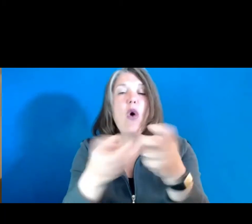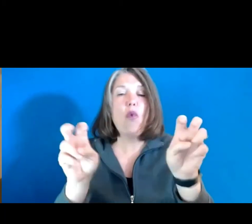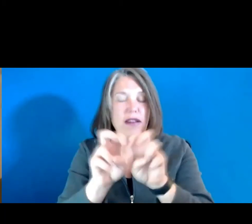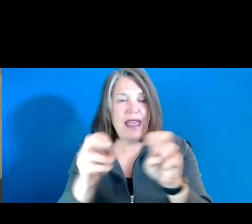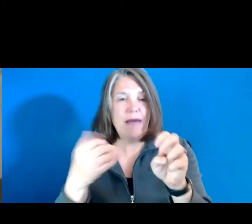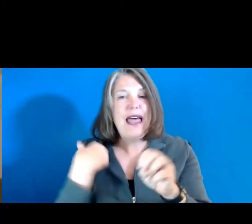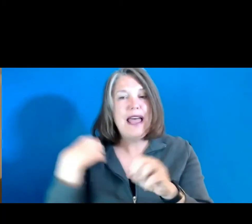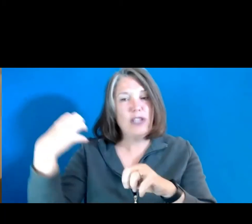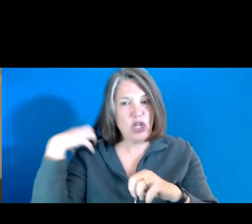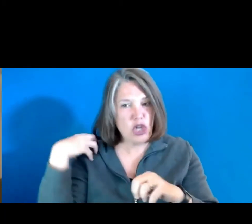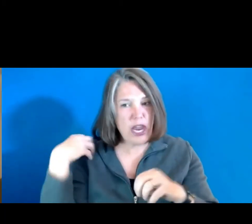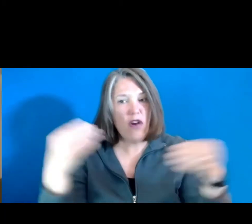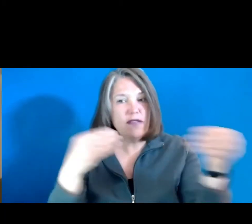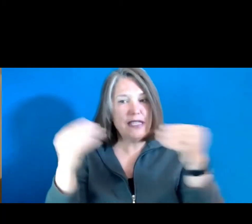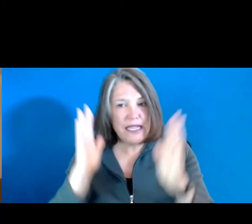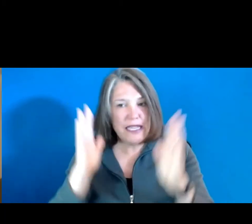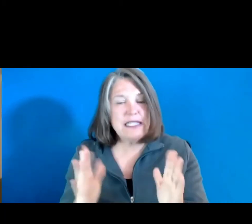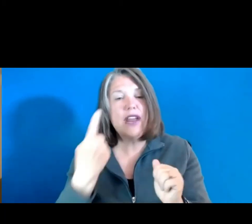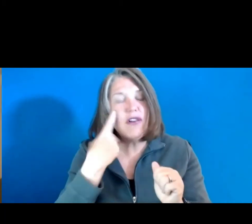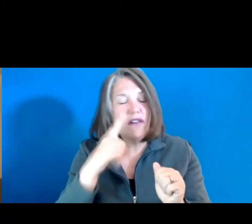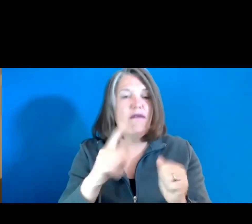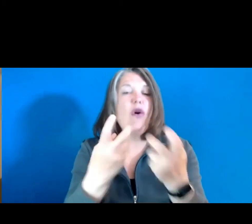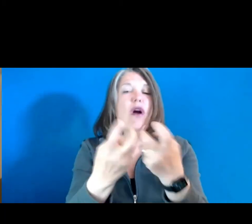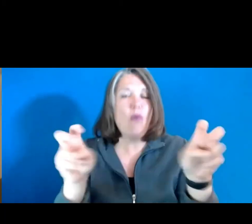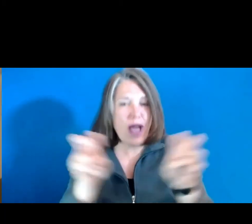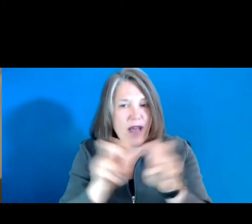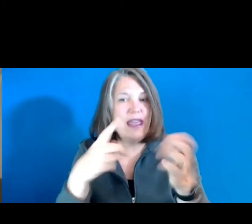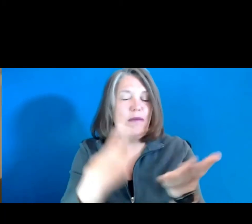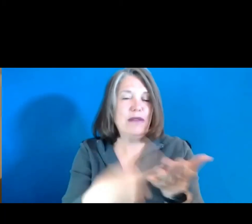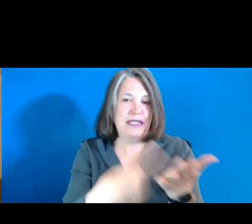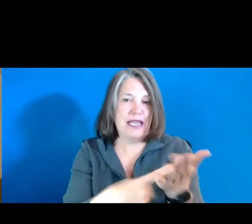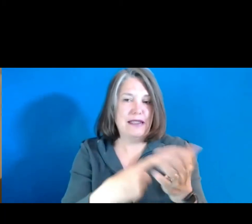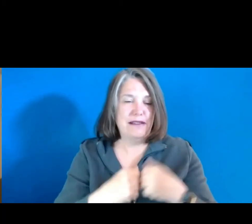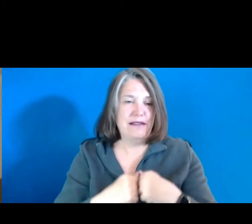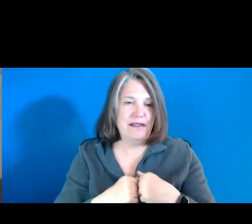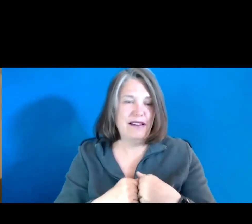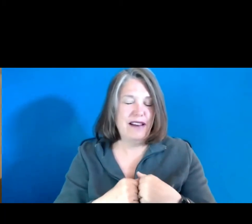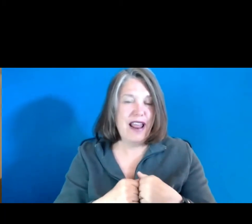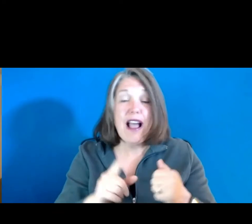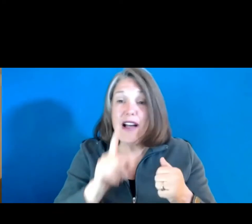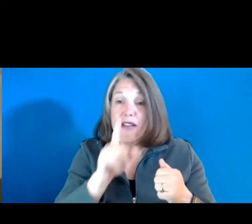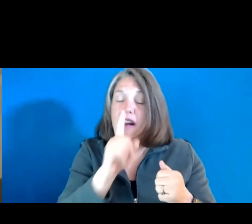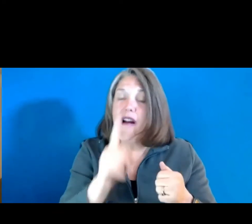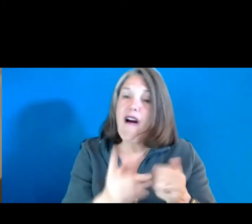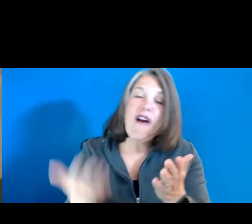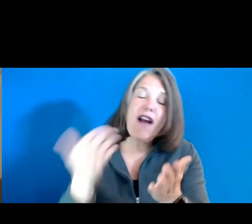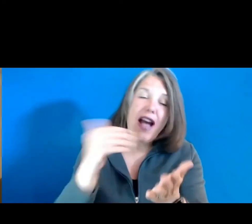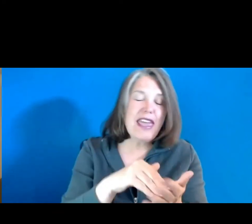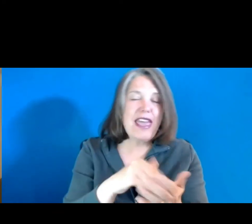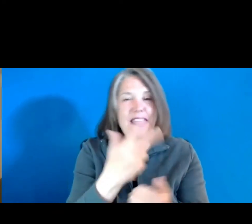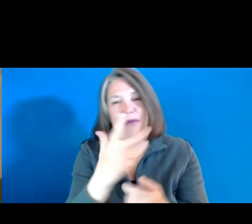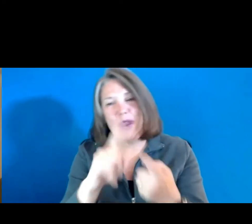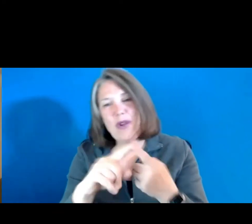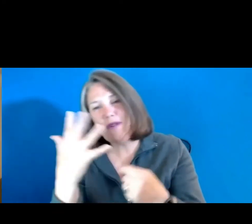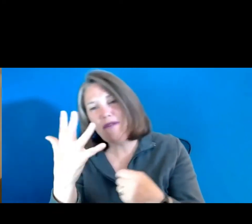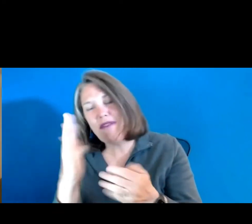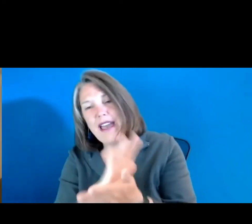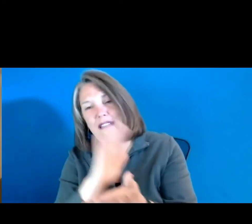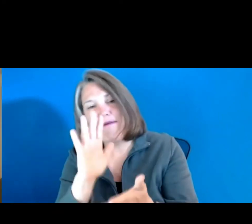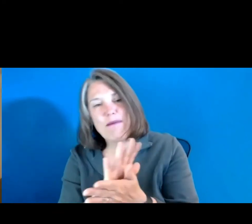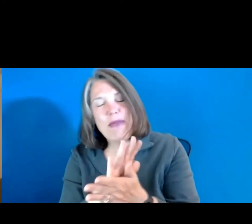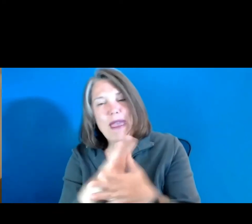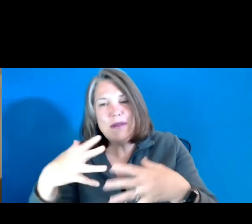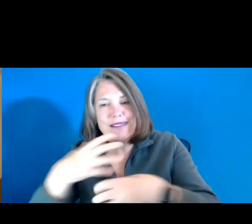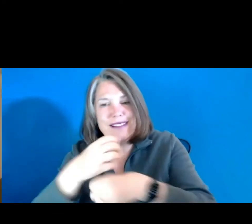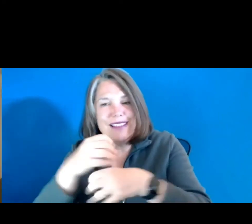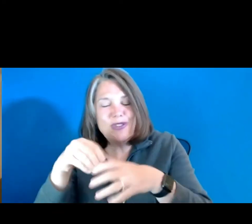facilitator of a round table discussion. There are, again, three to five papers clustered in a